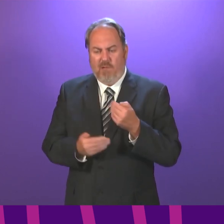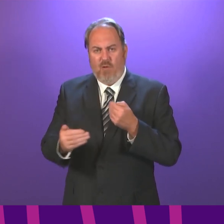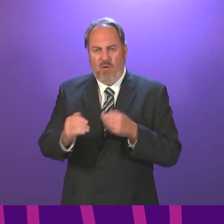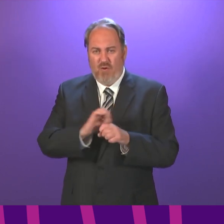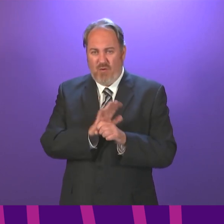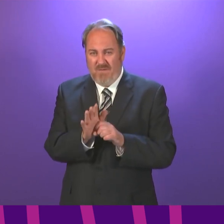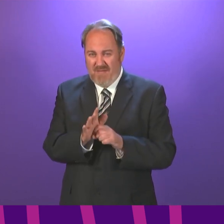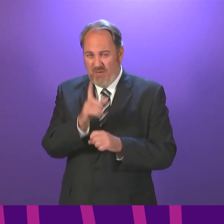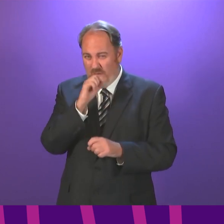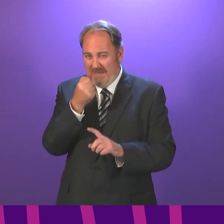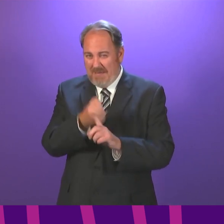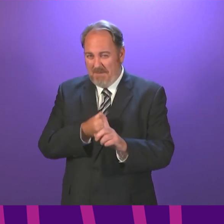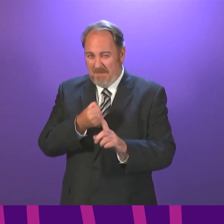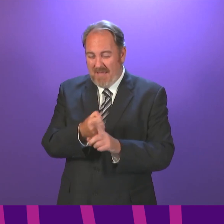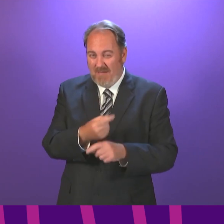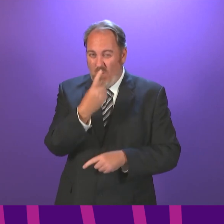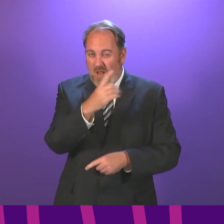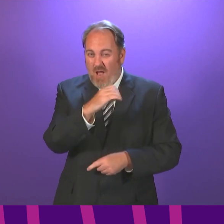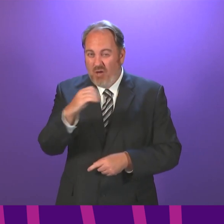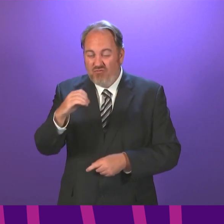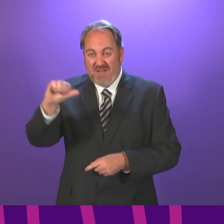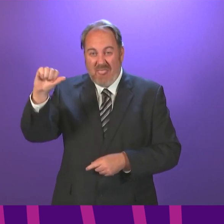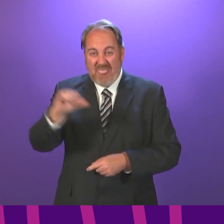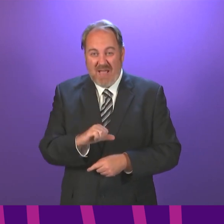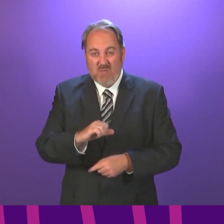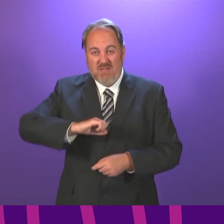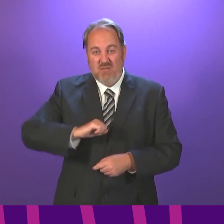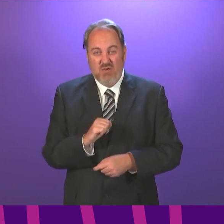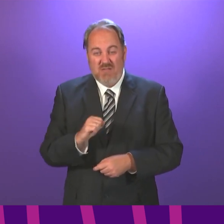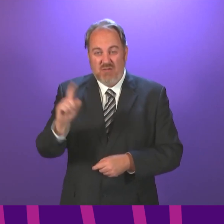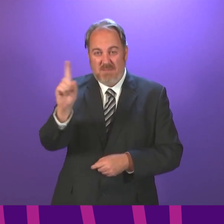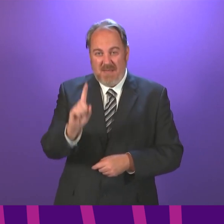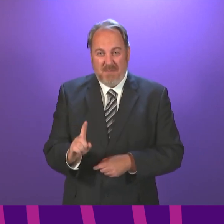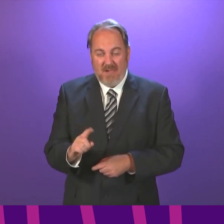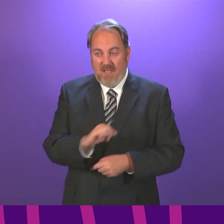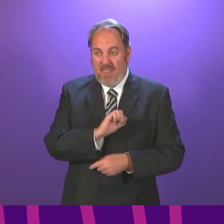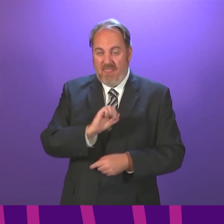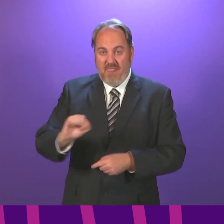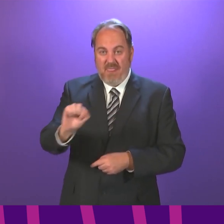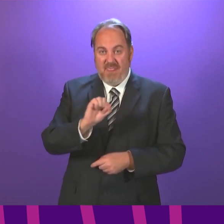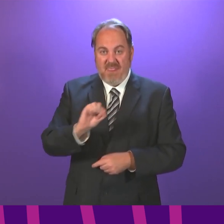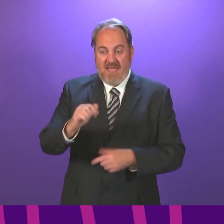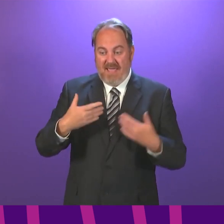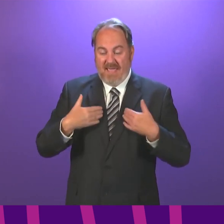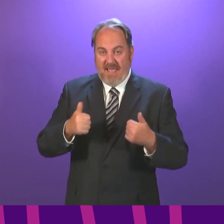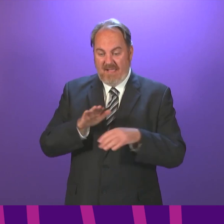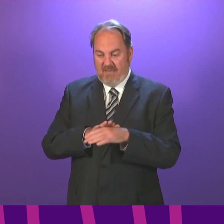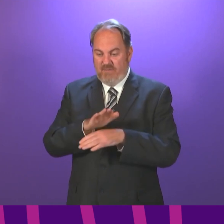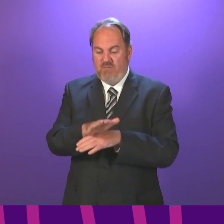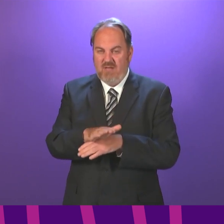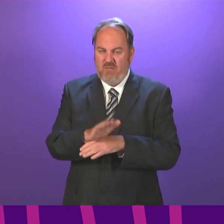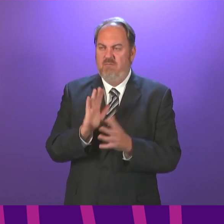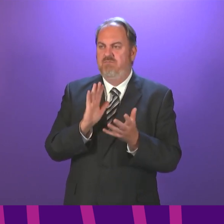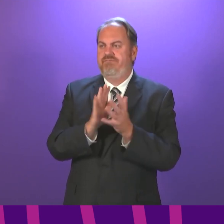over 100,000 Scots and may have a major long-term impact on people's health, our public services and our